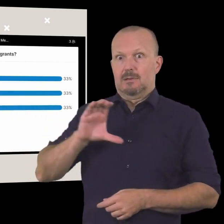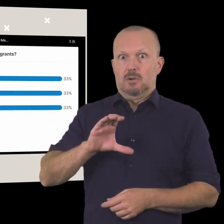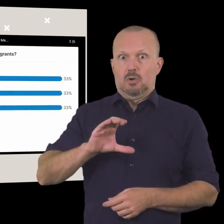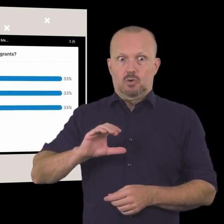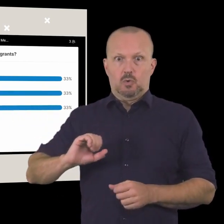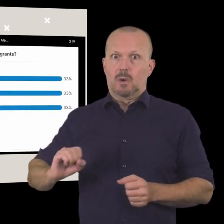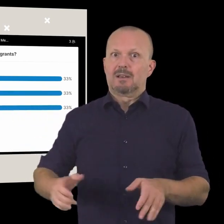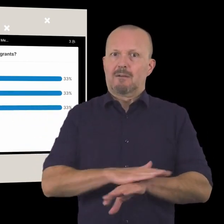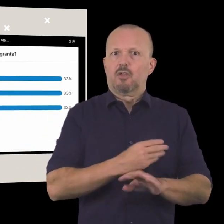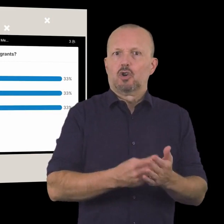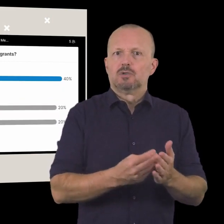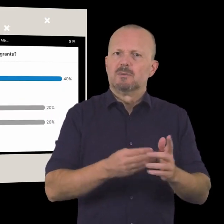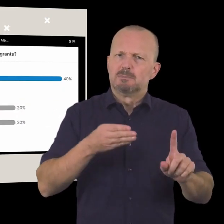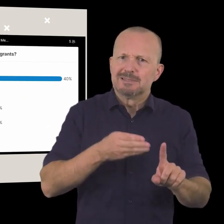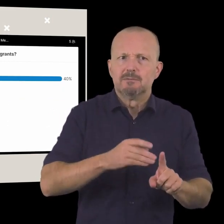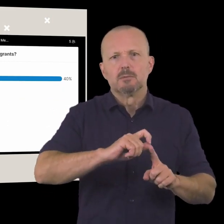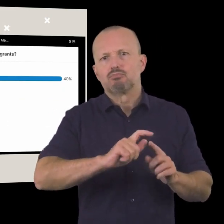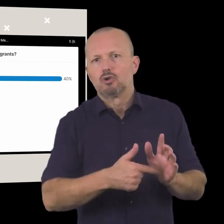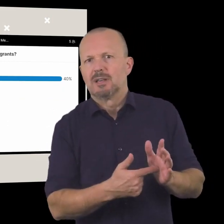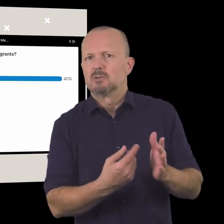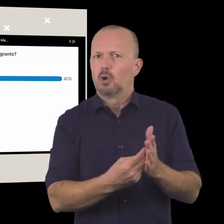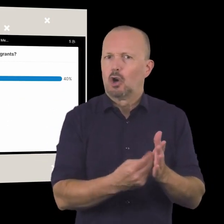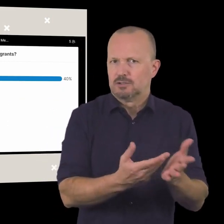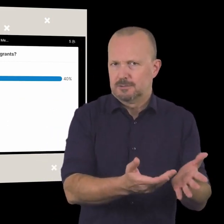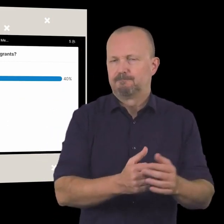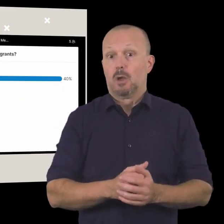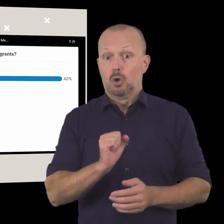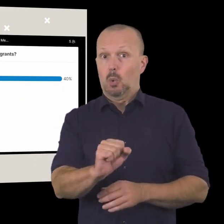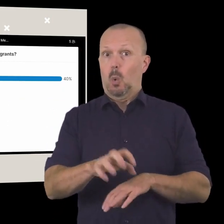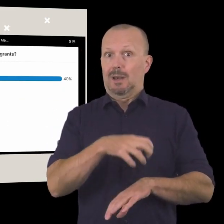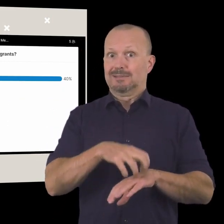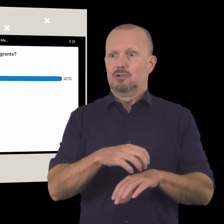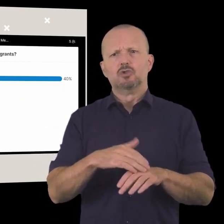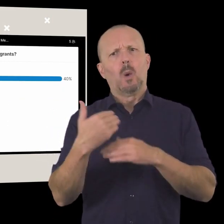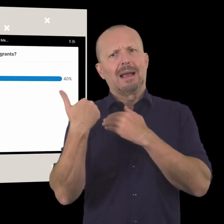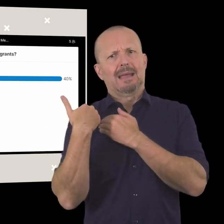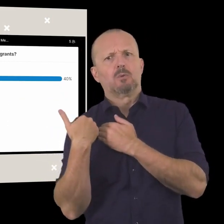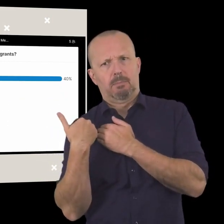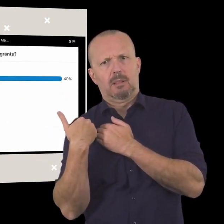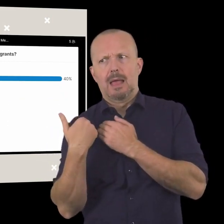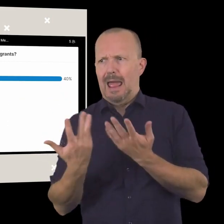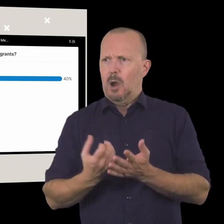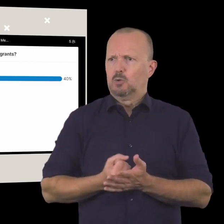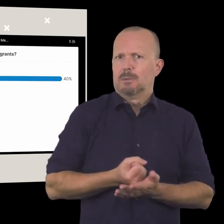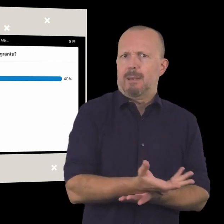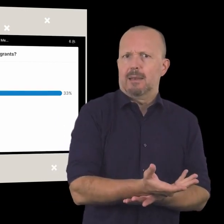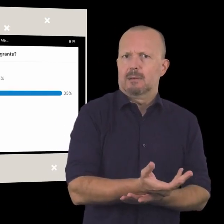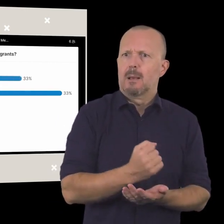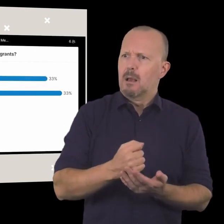to funding bodies to fund specific projects or con or costs and your organization is accountable for how uh you spend the money